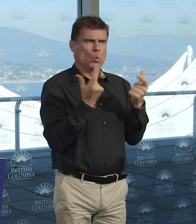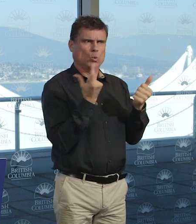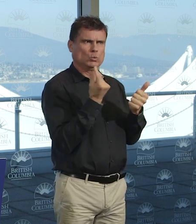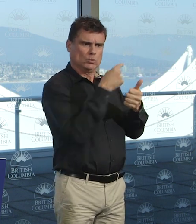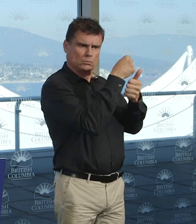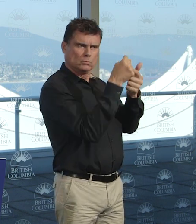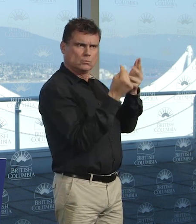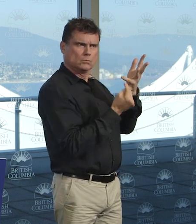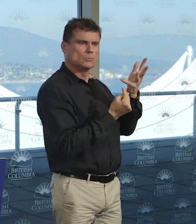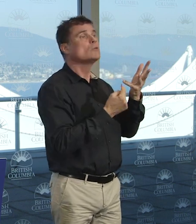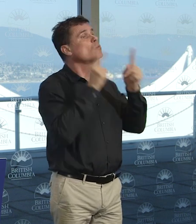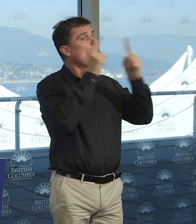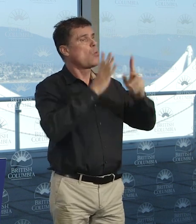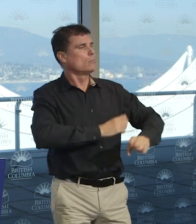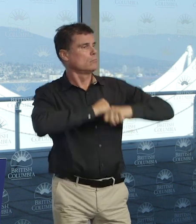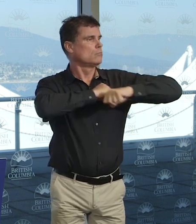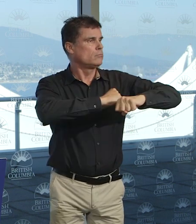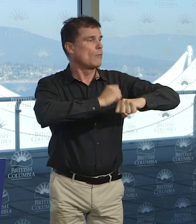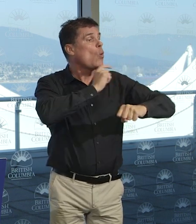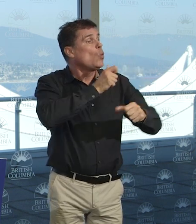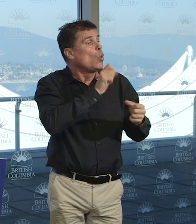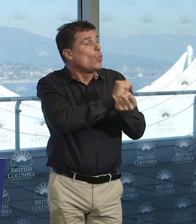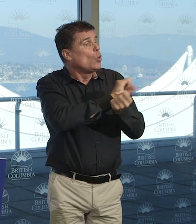sector here and I want my